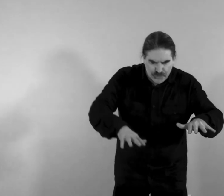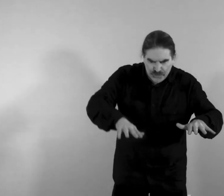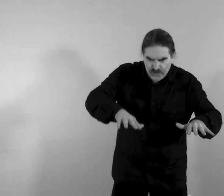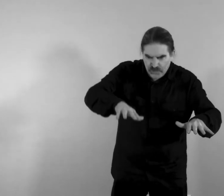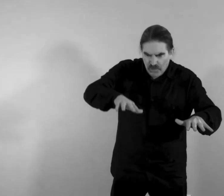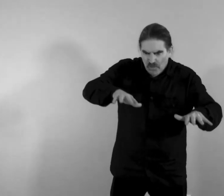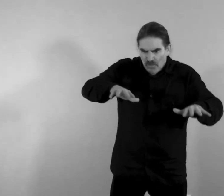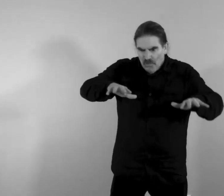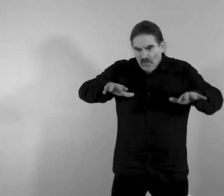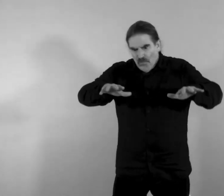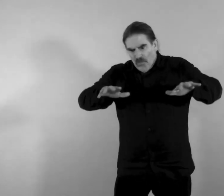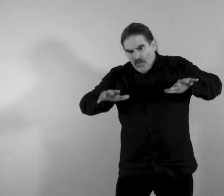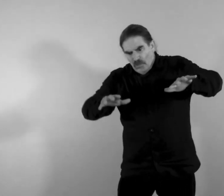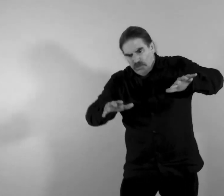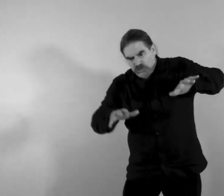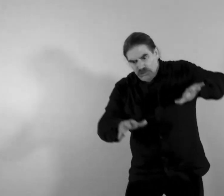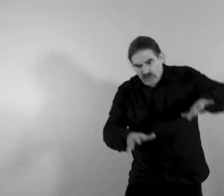then out of the waves